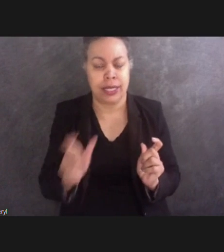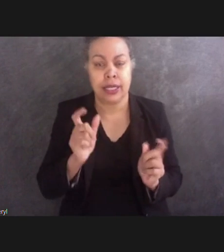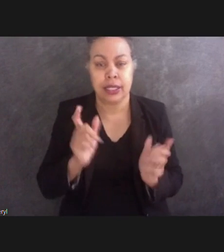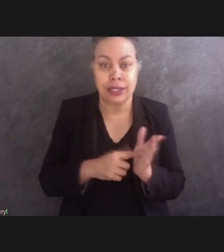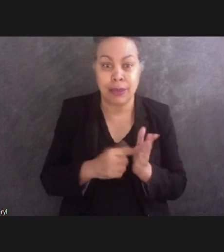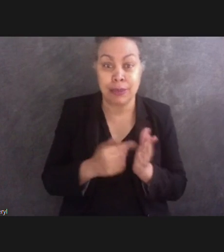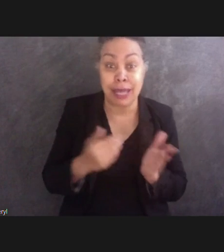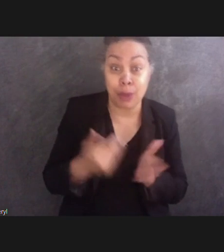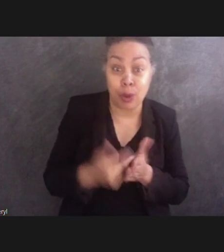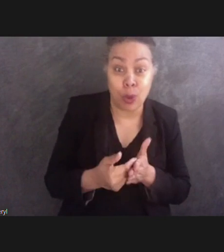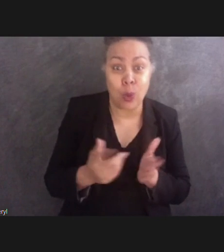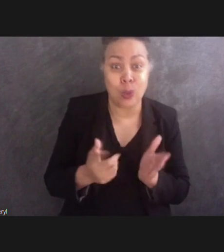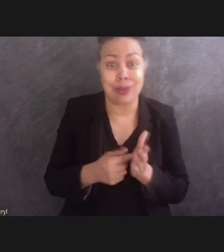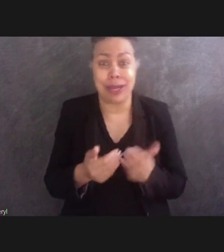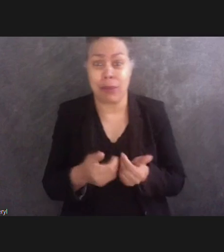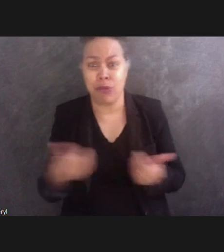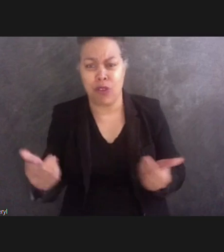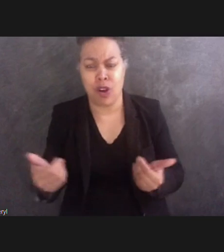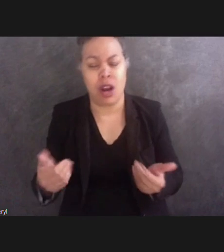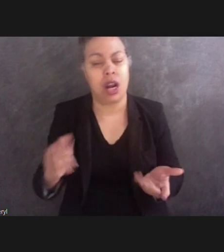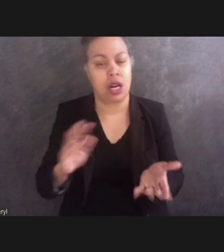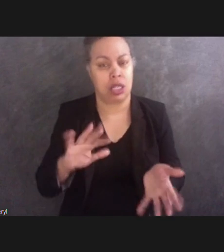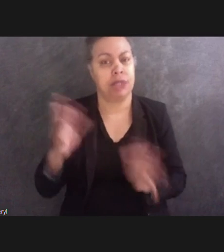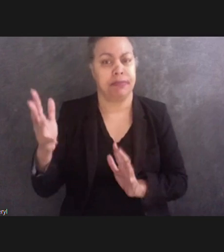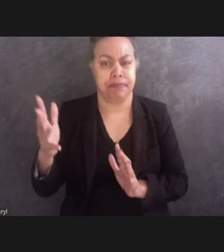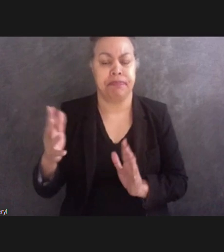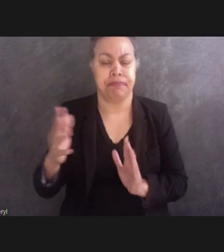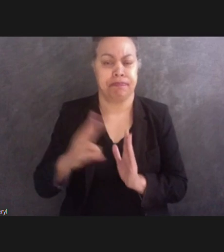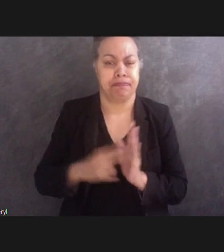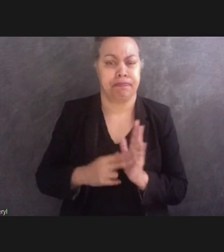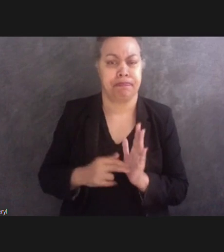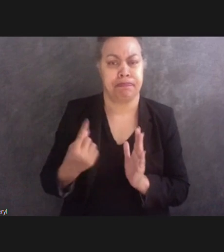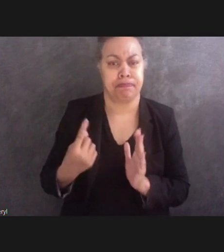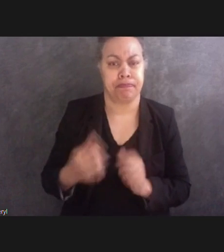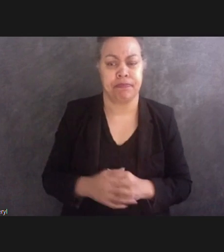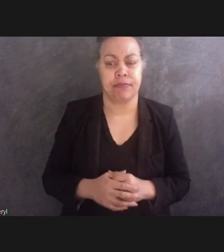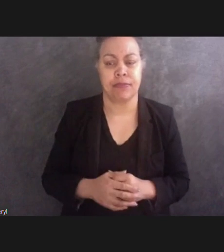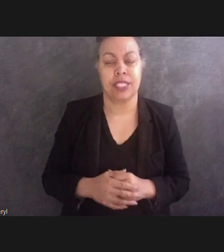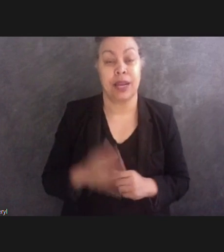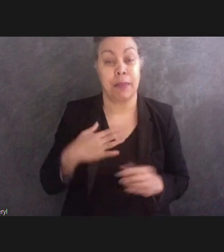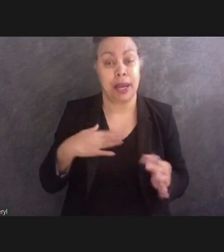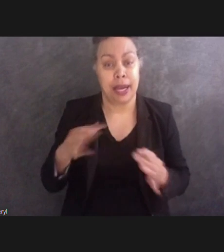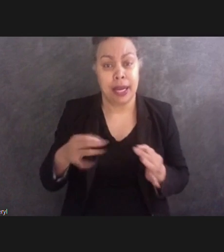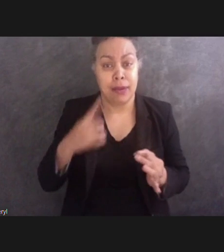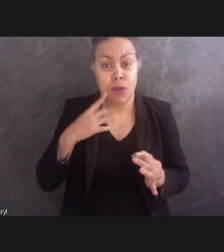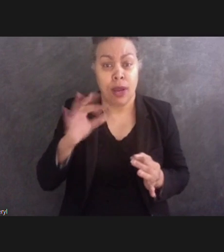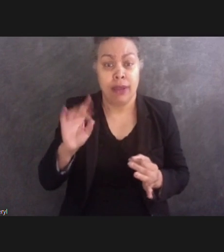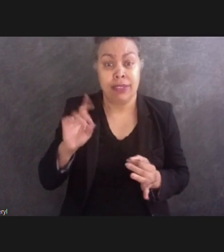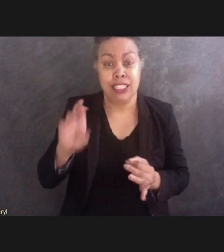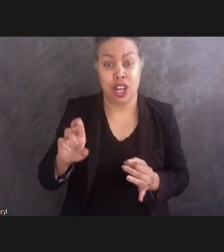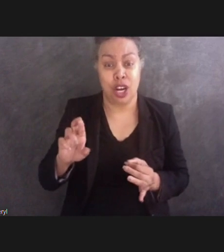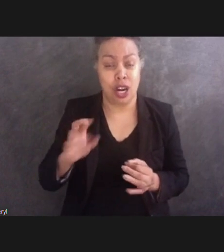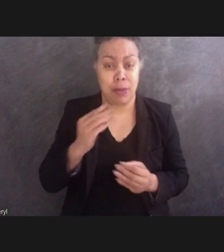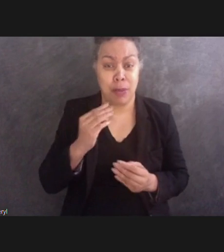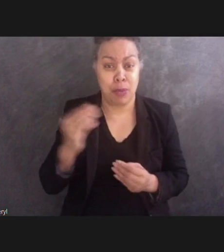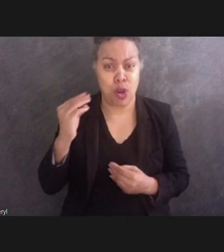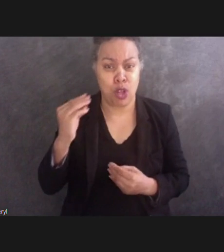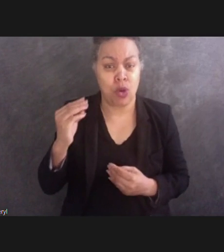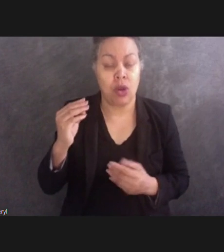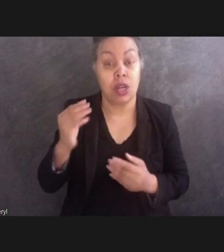oversized and abstract braille described on the FDR memorial has been left out of previous accessibility reviews made